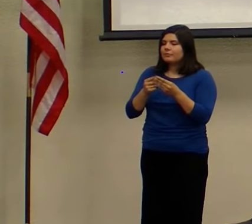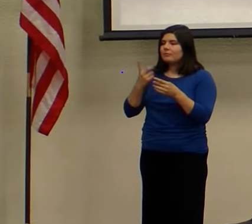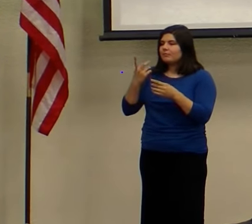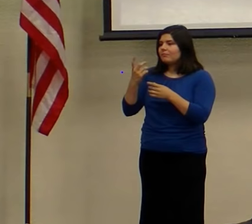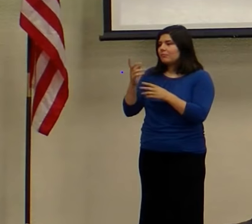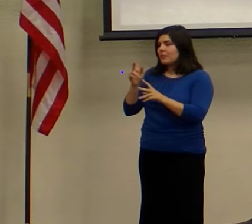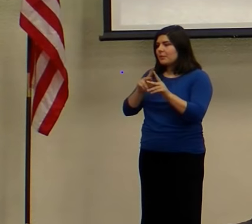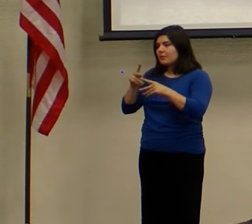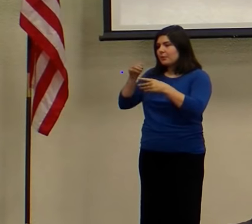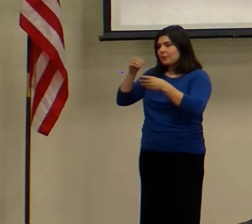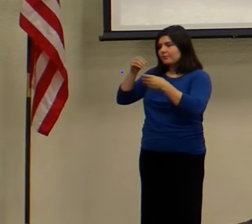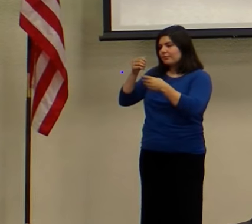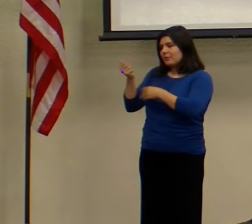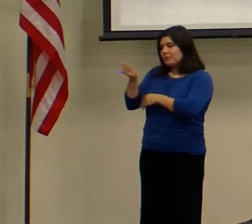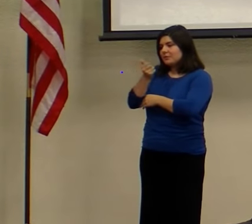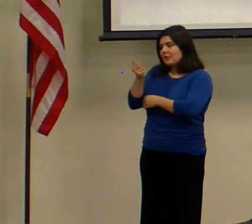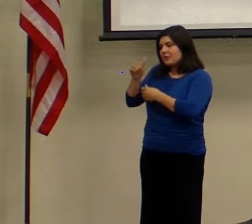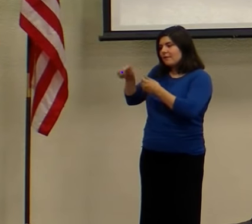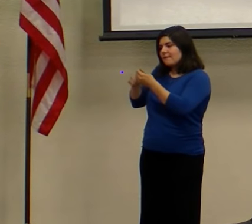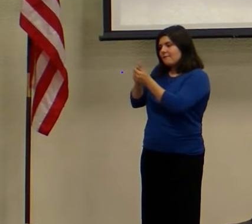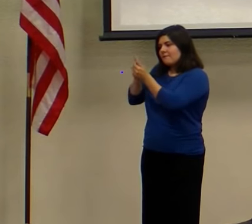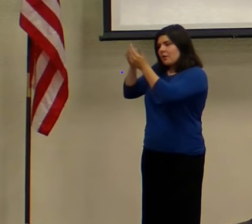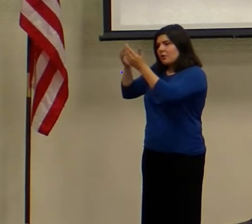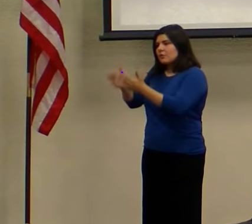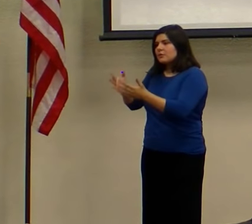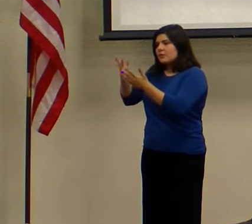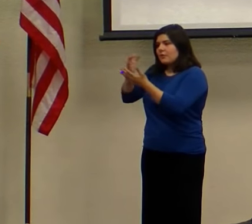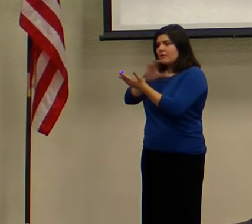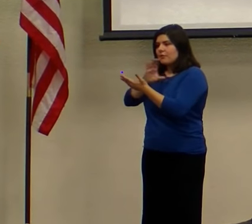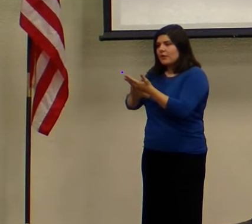Those of us who pursue him have made that decision